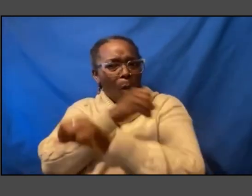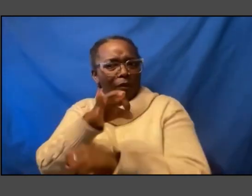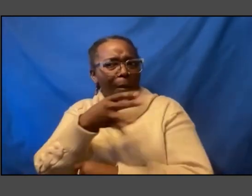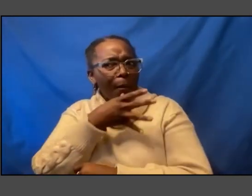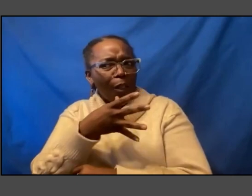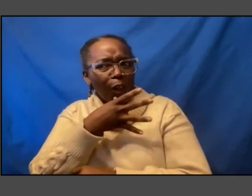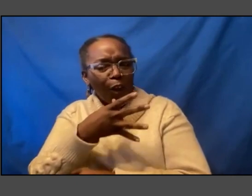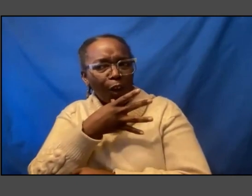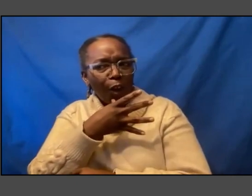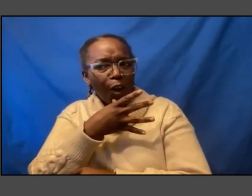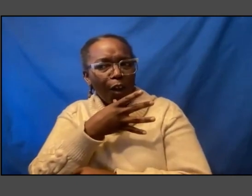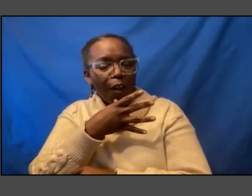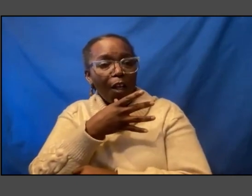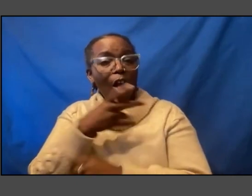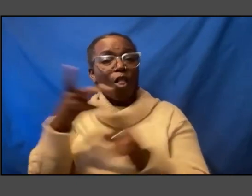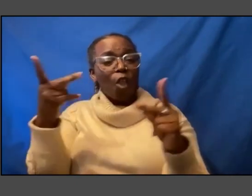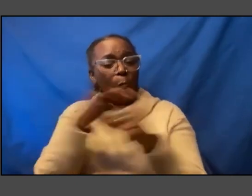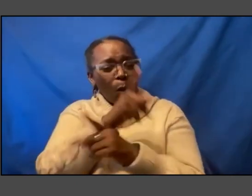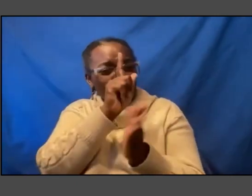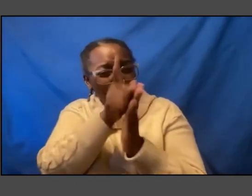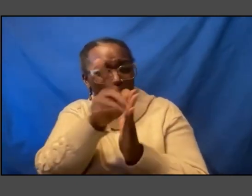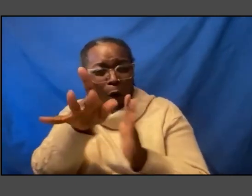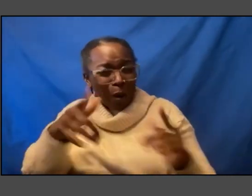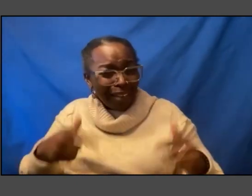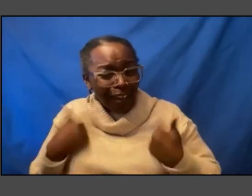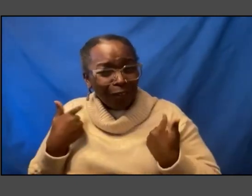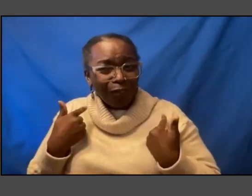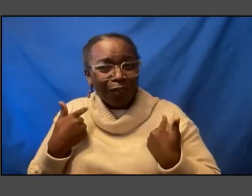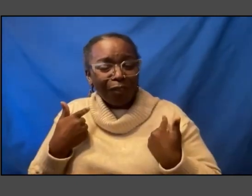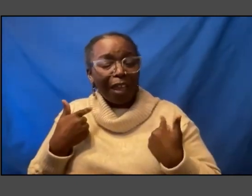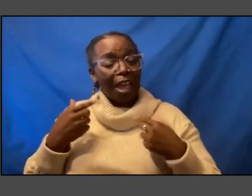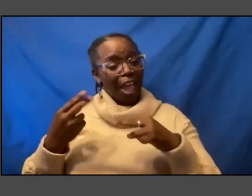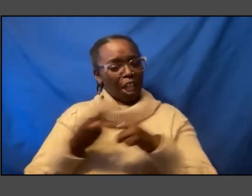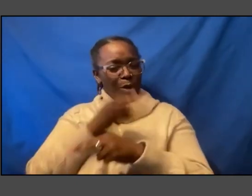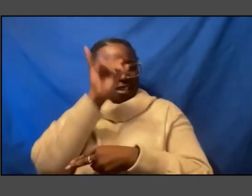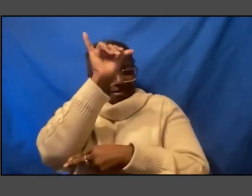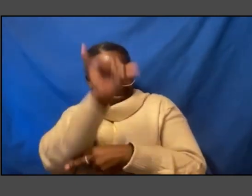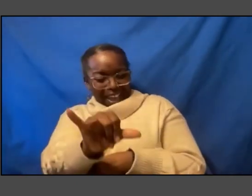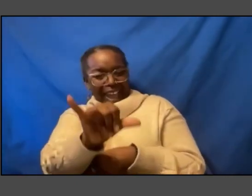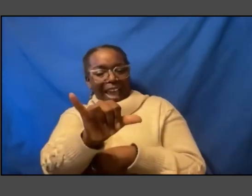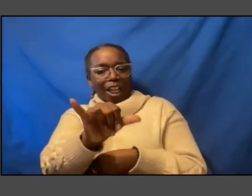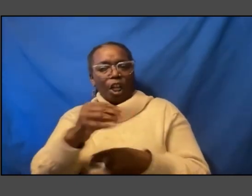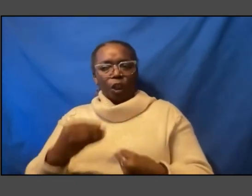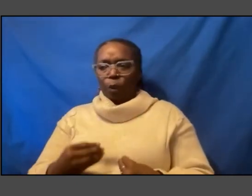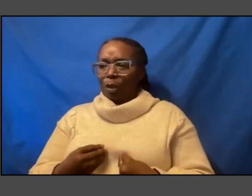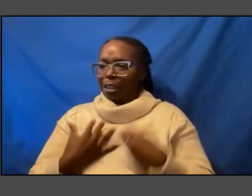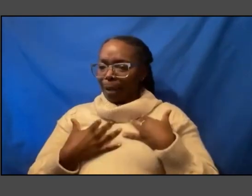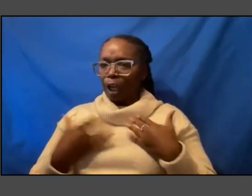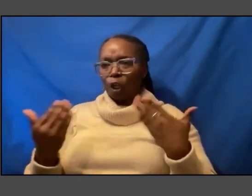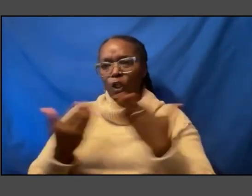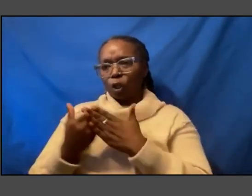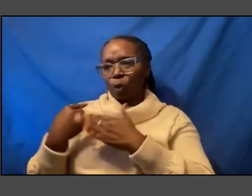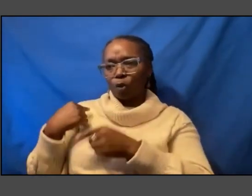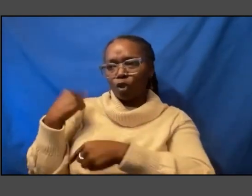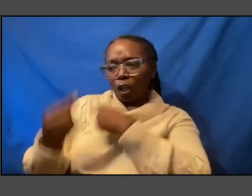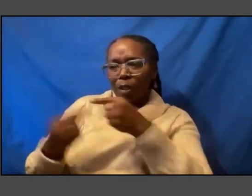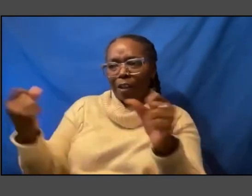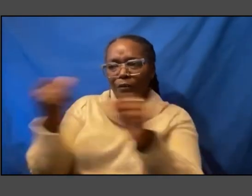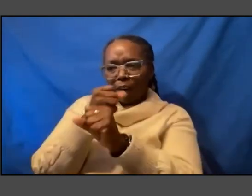moment in her life and using that to inspire new generations to fight for social justice so when